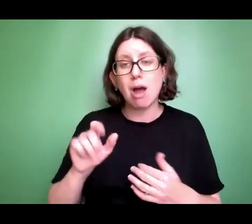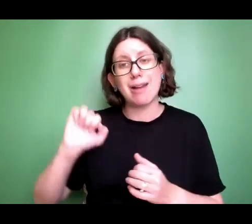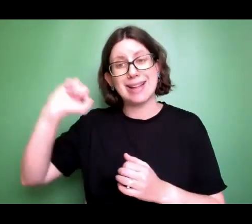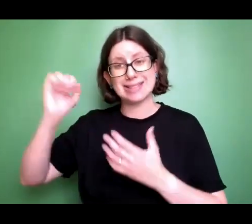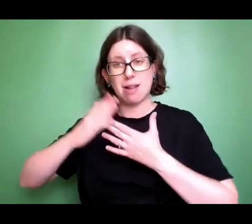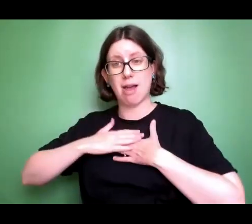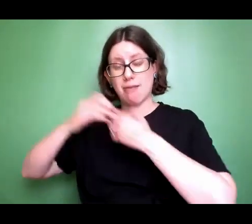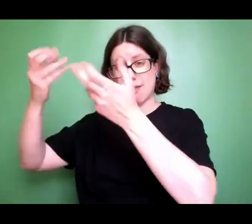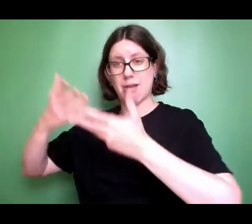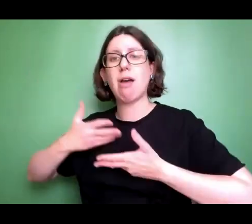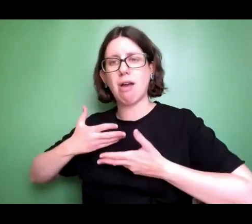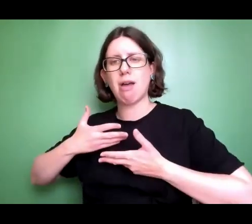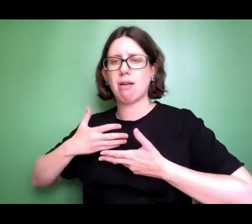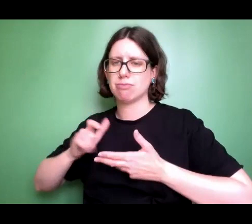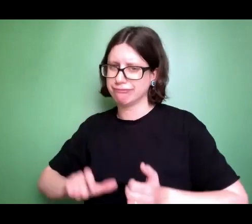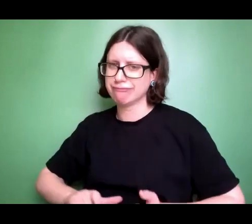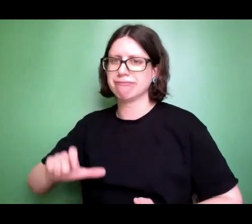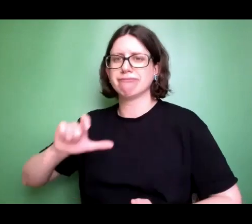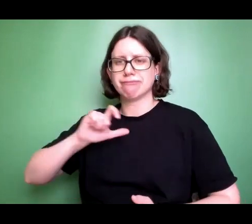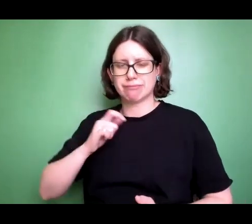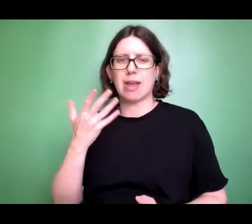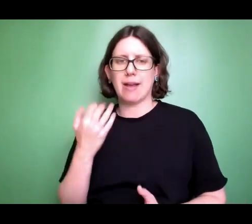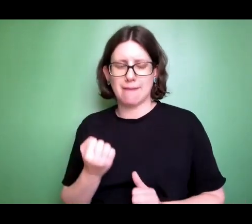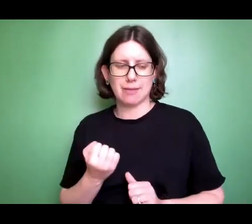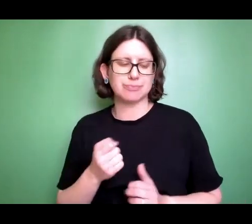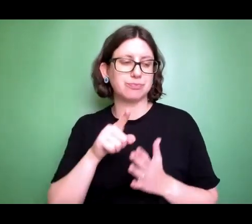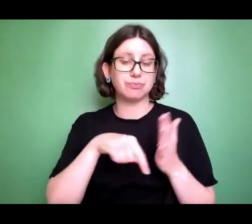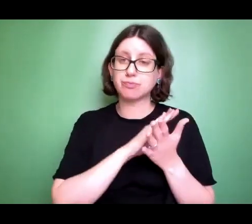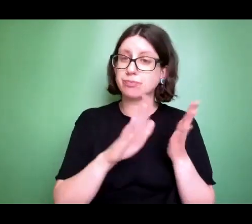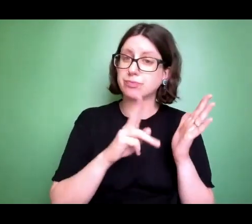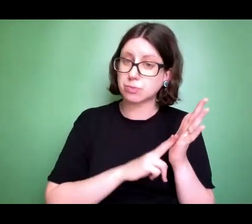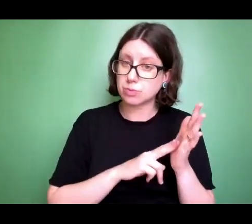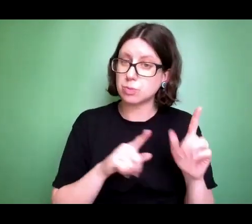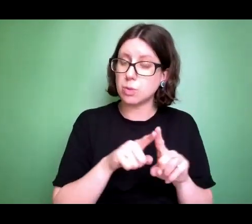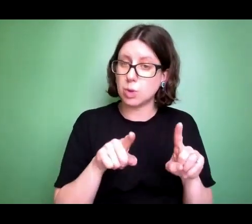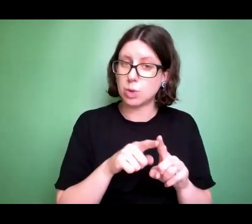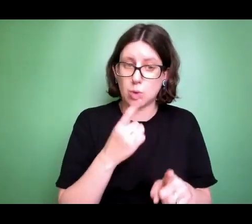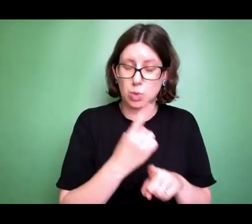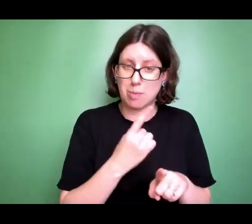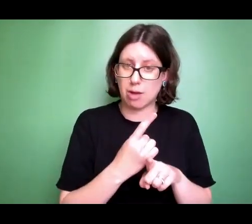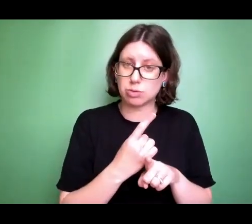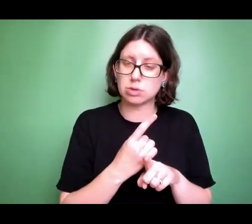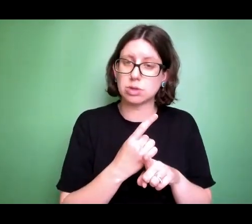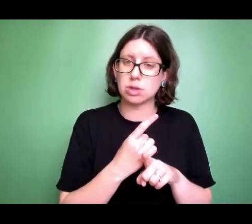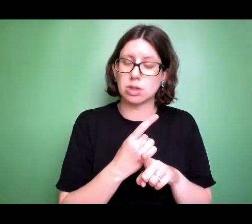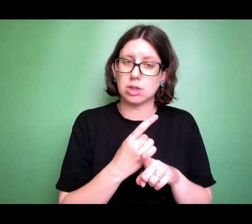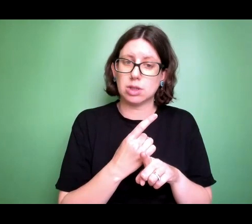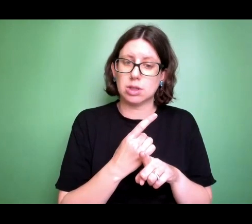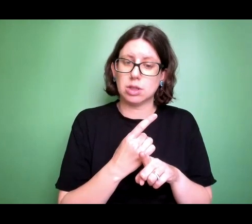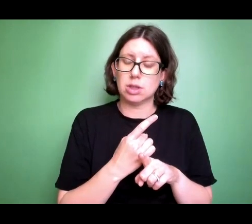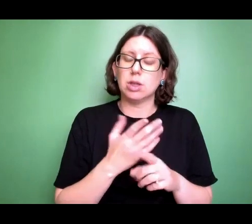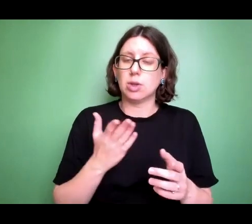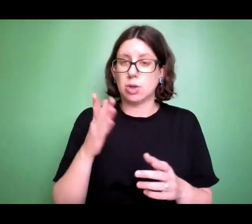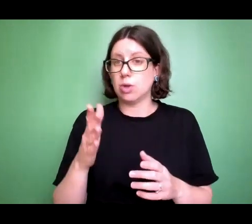for you. But then the apostle John also adds that you can have confidence on the day of judgment.